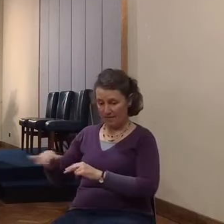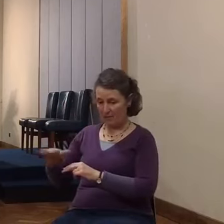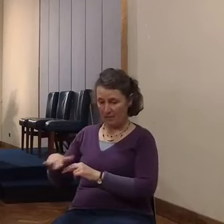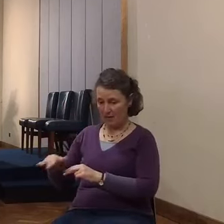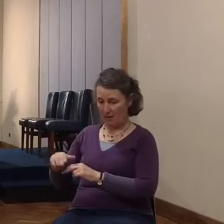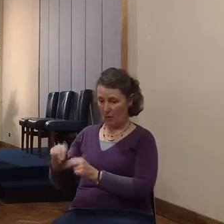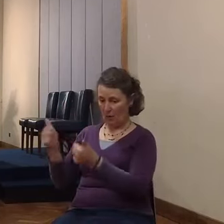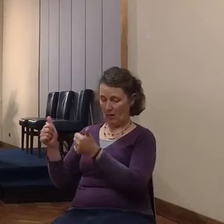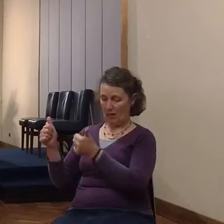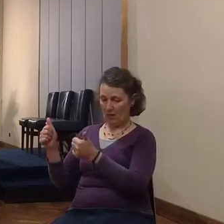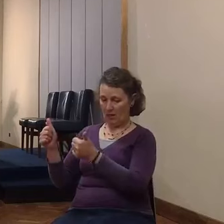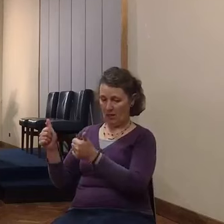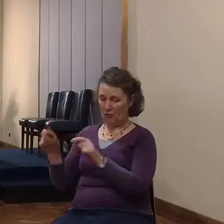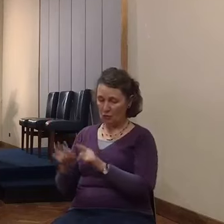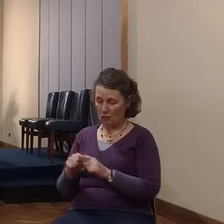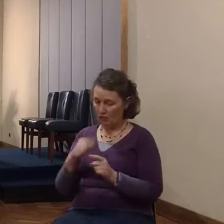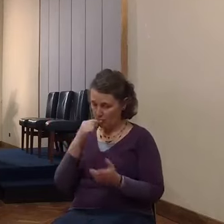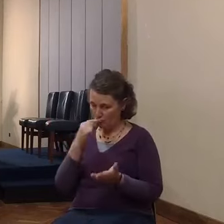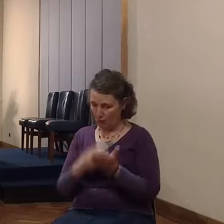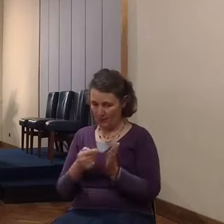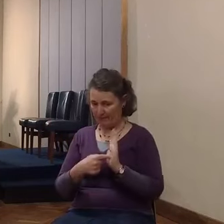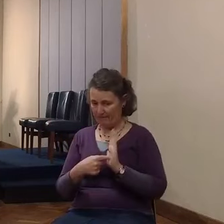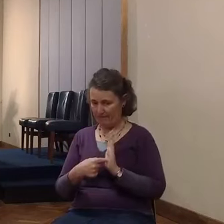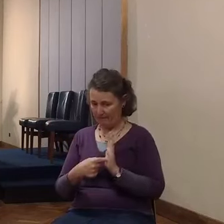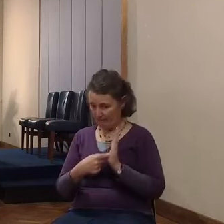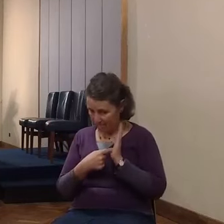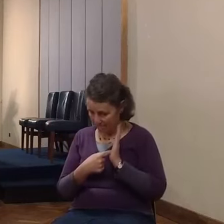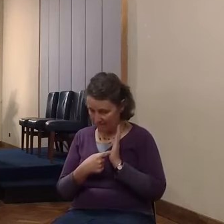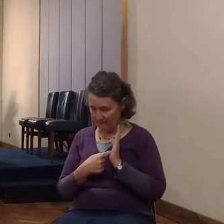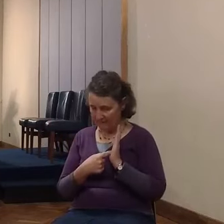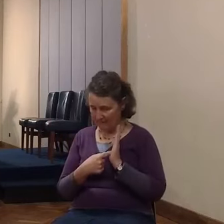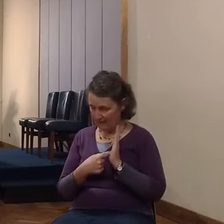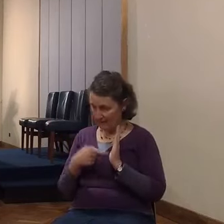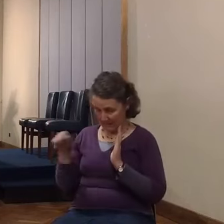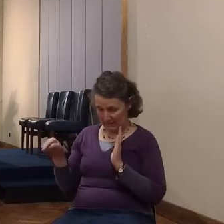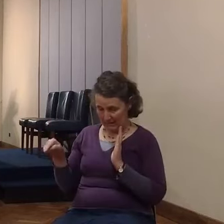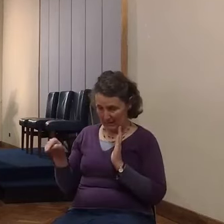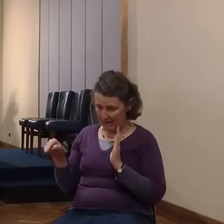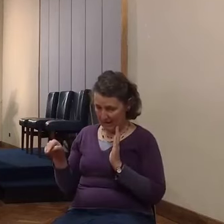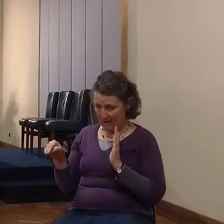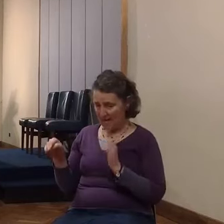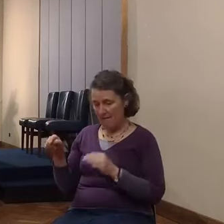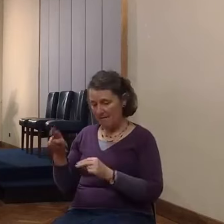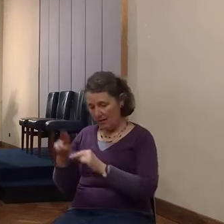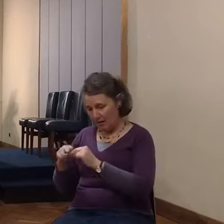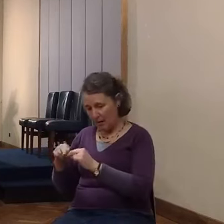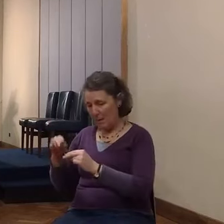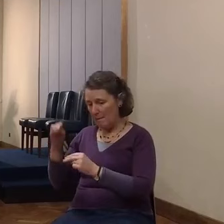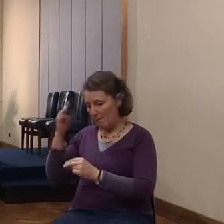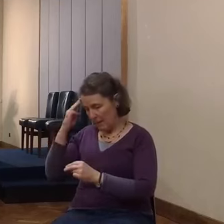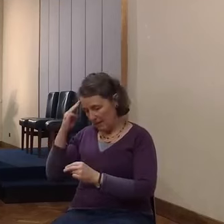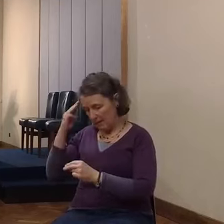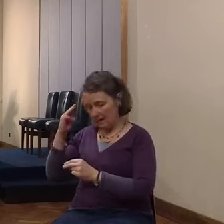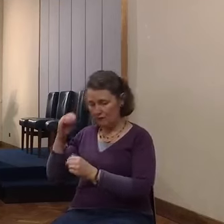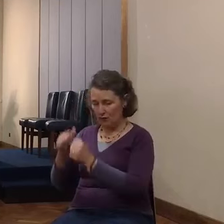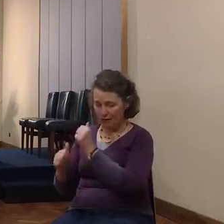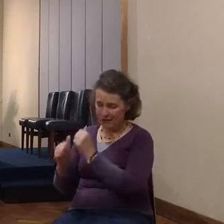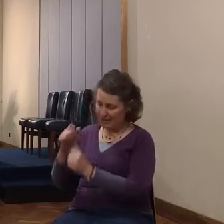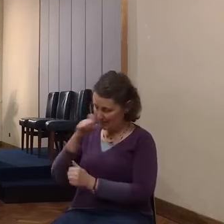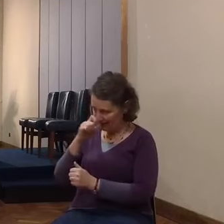of pledge, that he will save a lie, father, mother, brothers, sisters, and